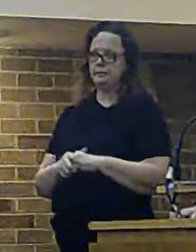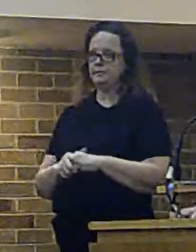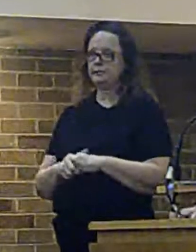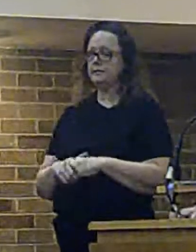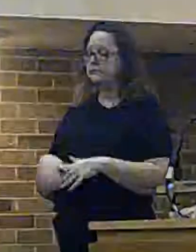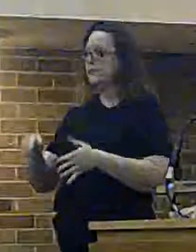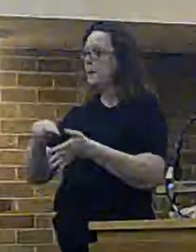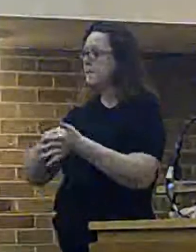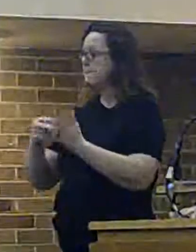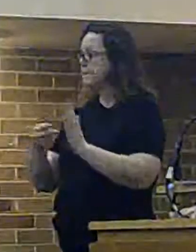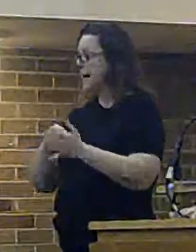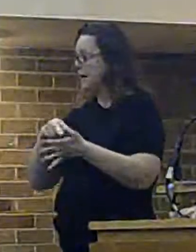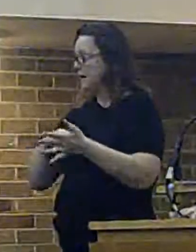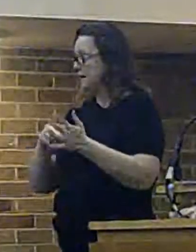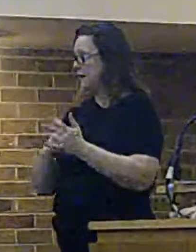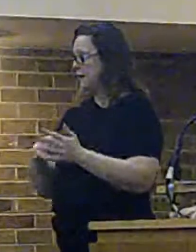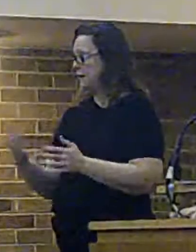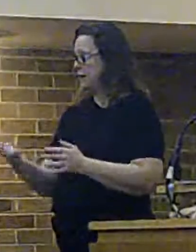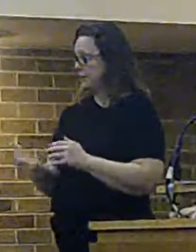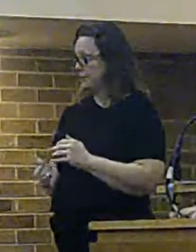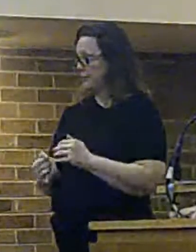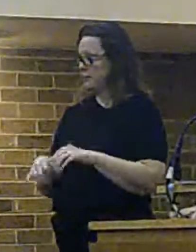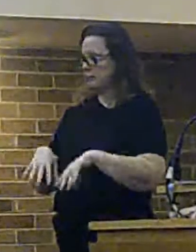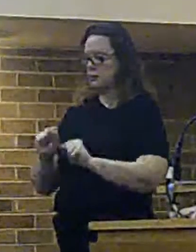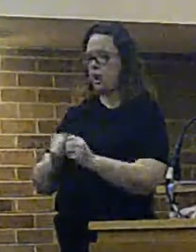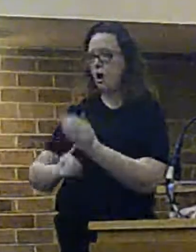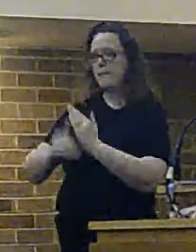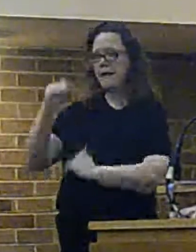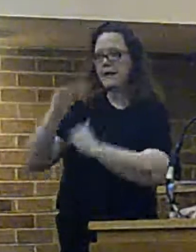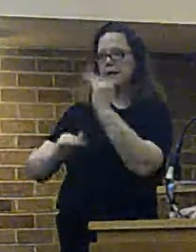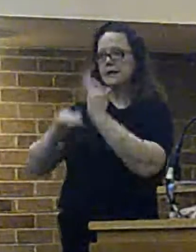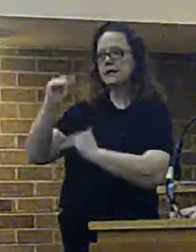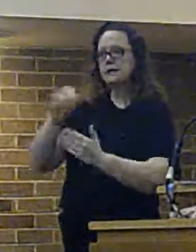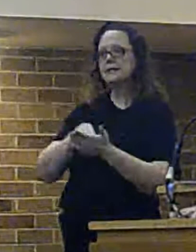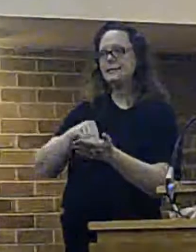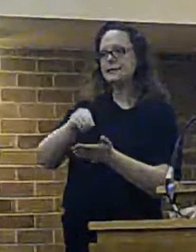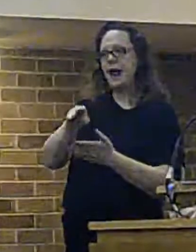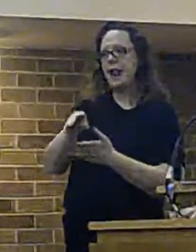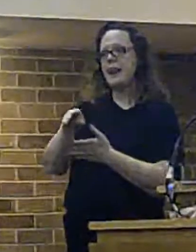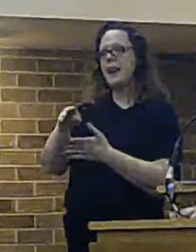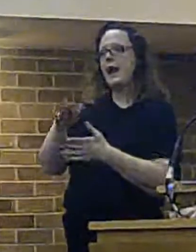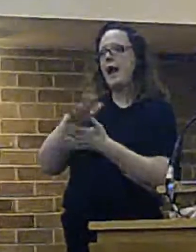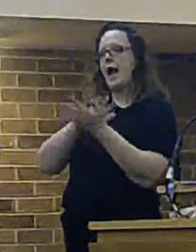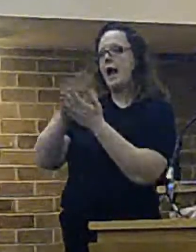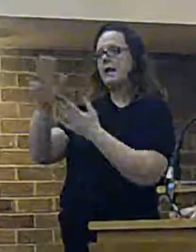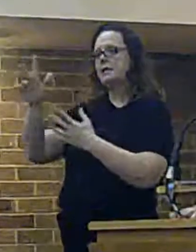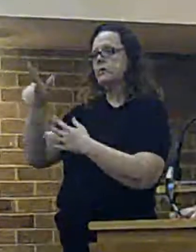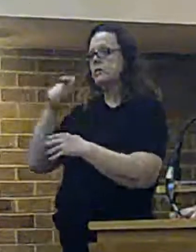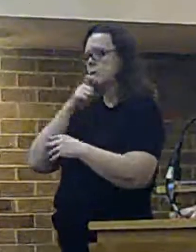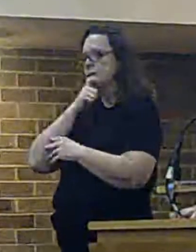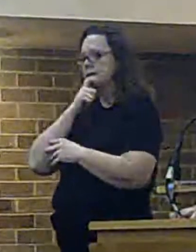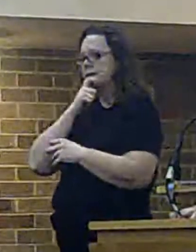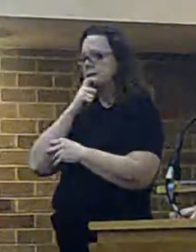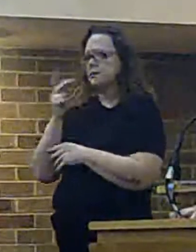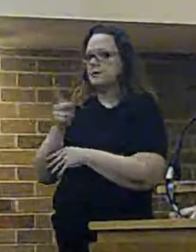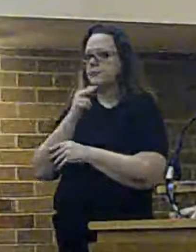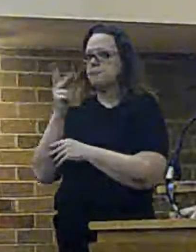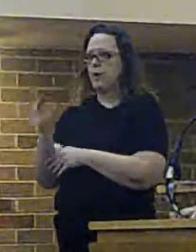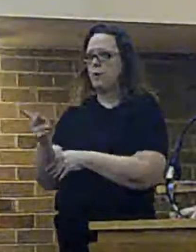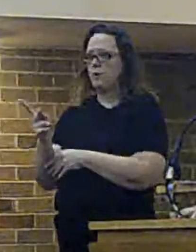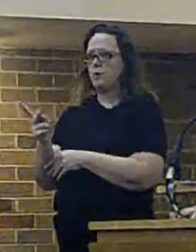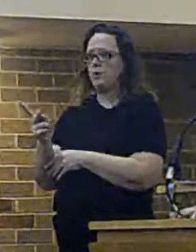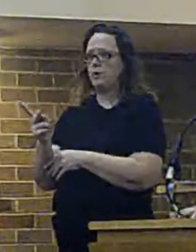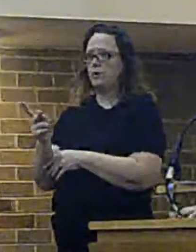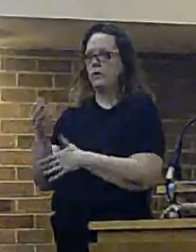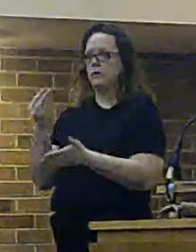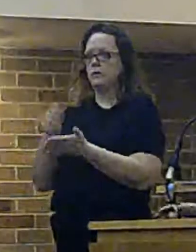We would then, at the end of the build process, sell Heightman Weston and the capital receipts would go towards the expenditure